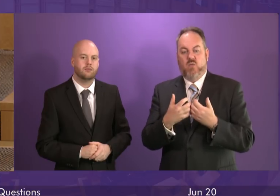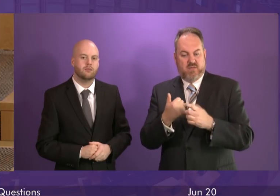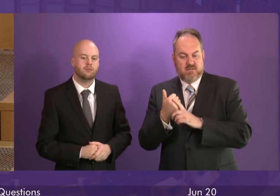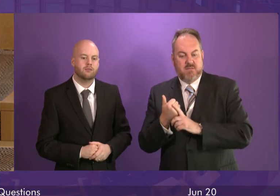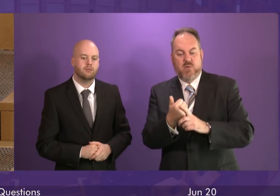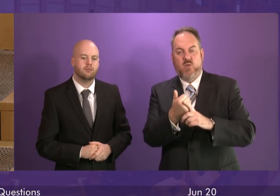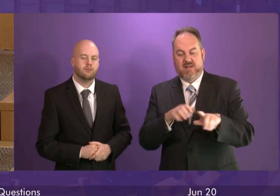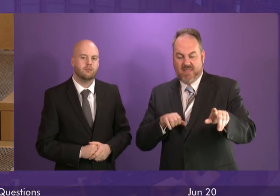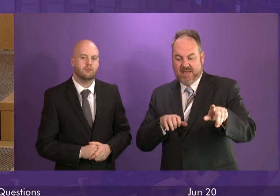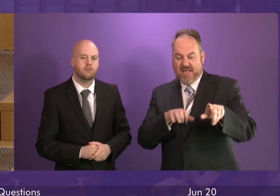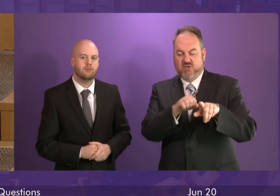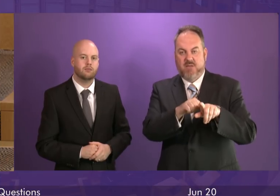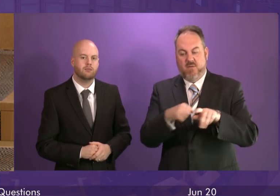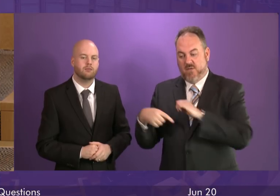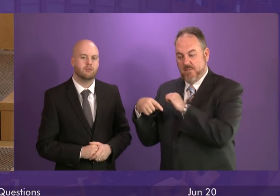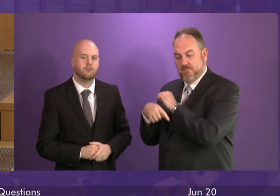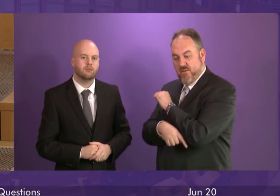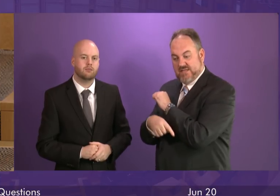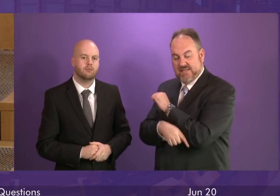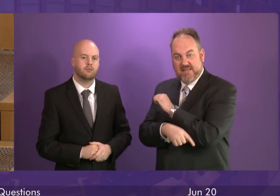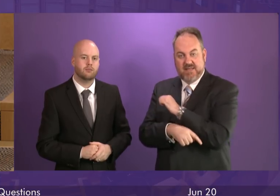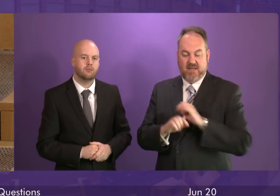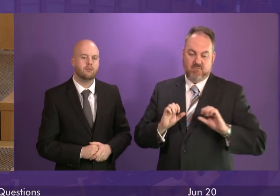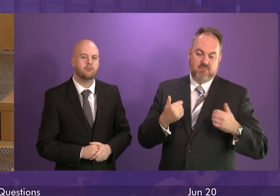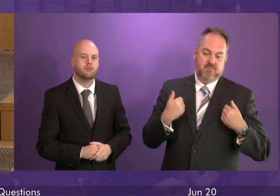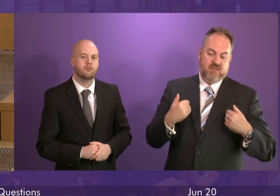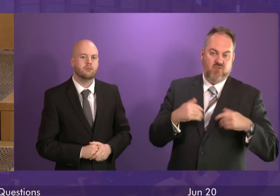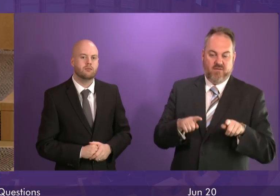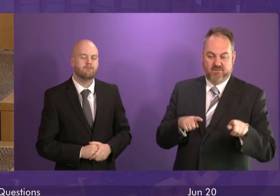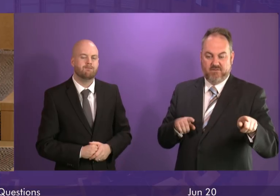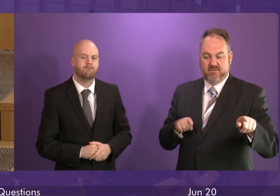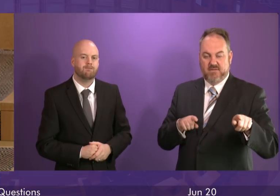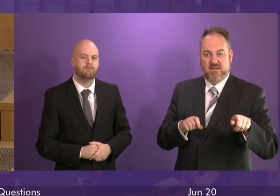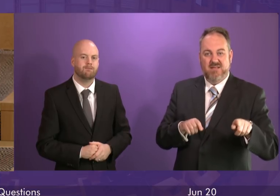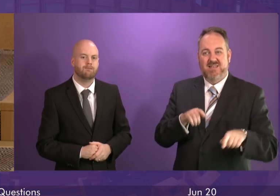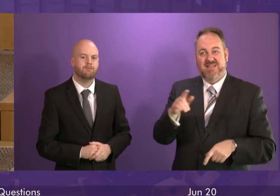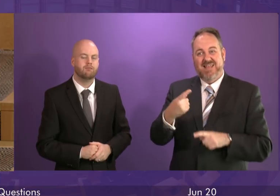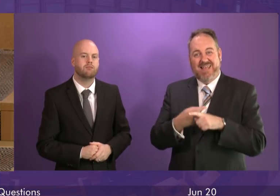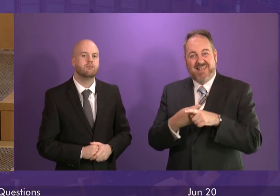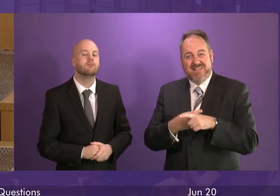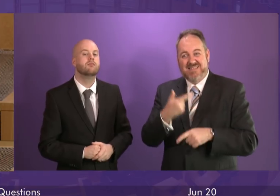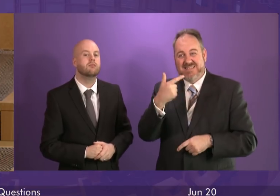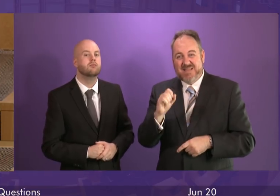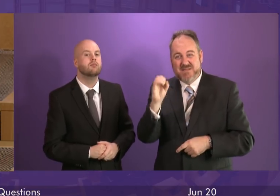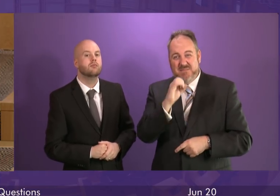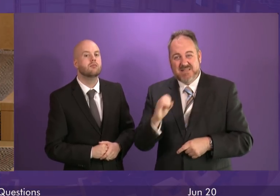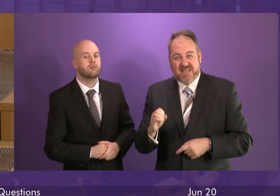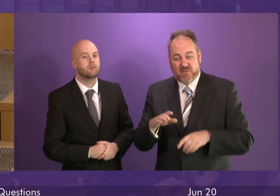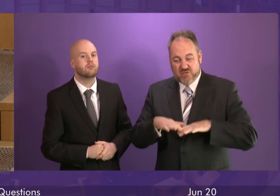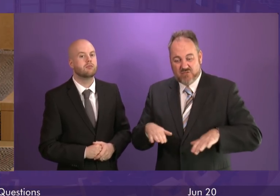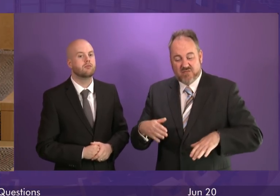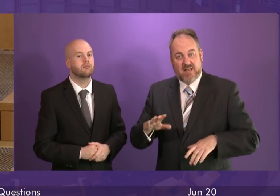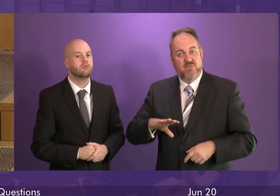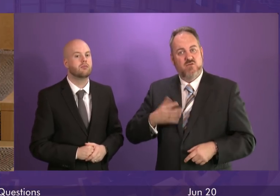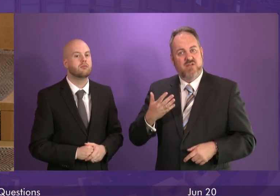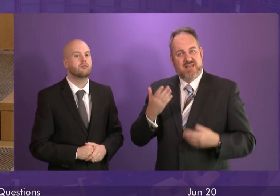attainment gap. In England, 70 per cent of two-year-olds in poverty are receiving free nursery